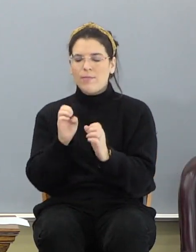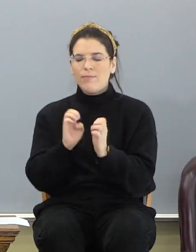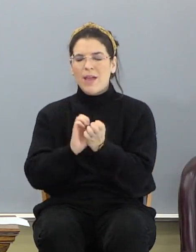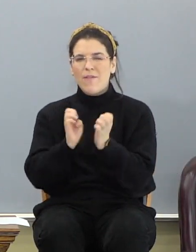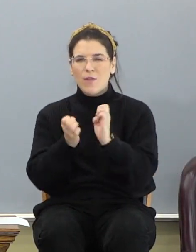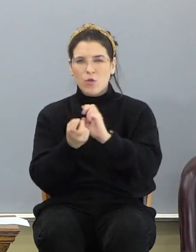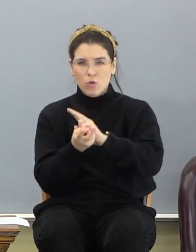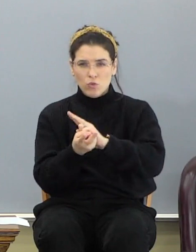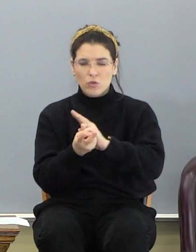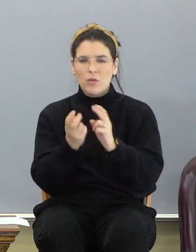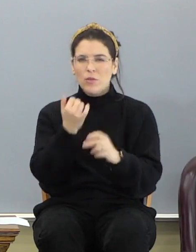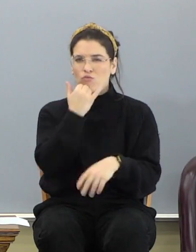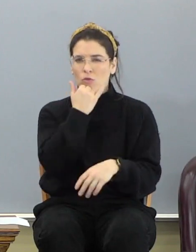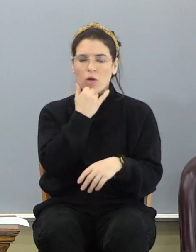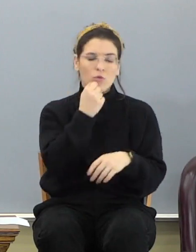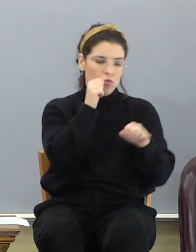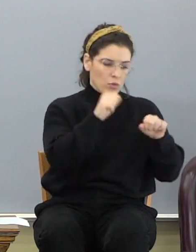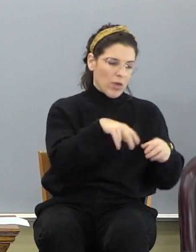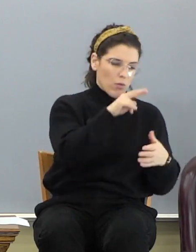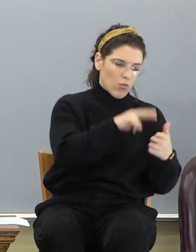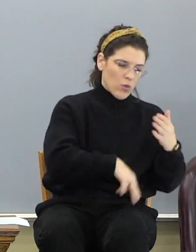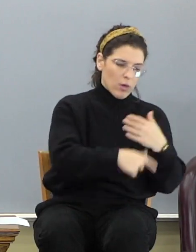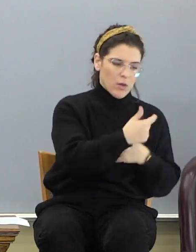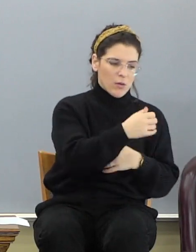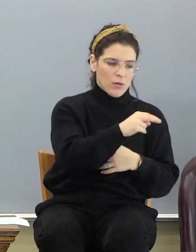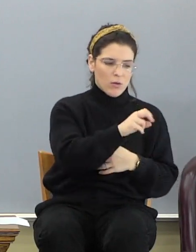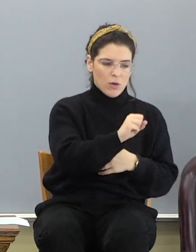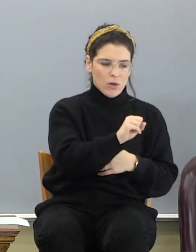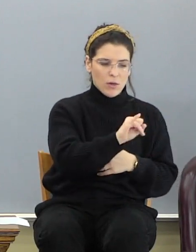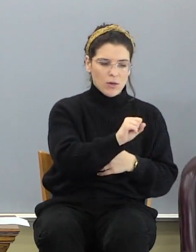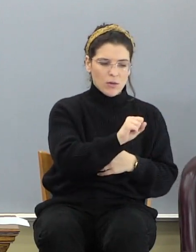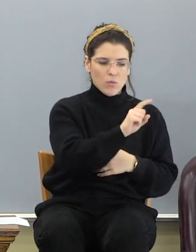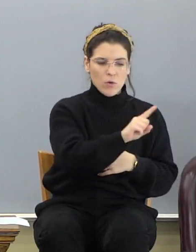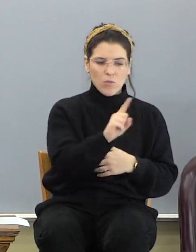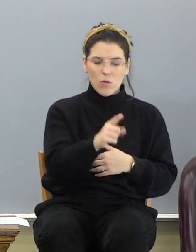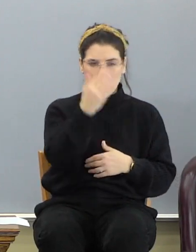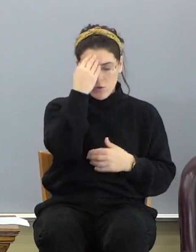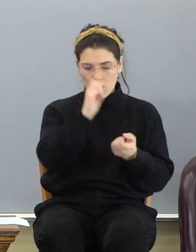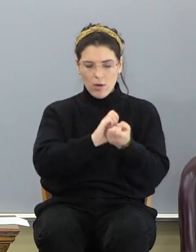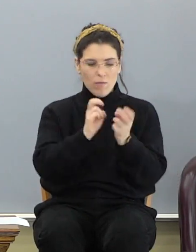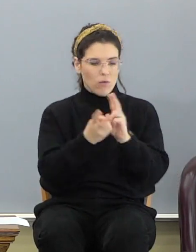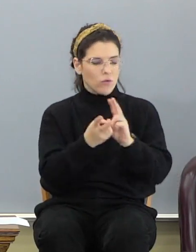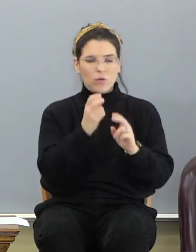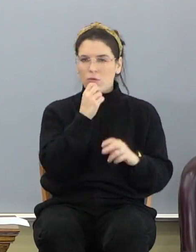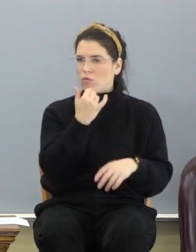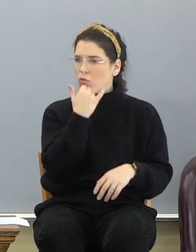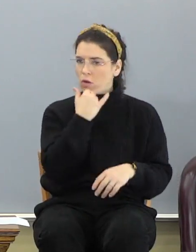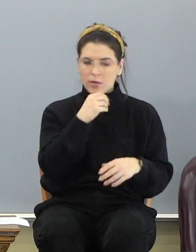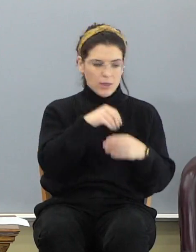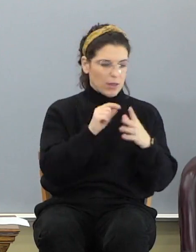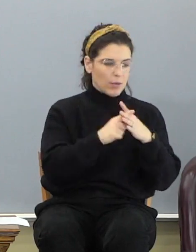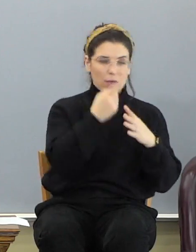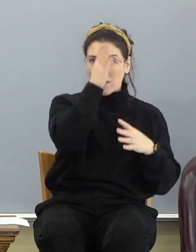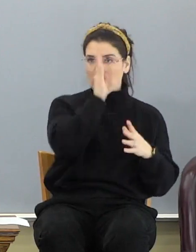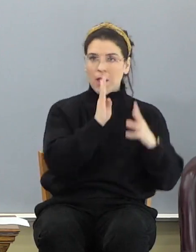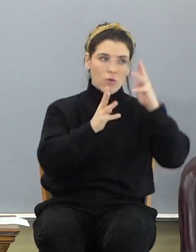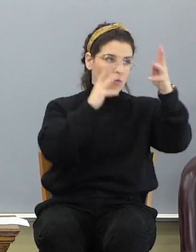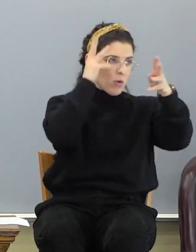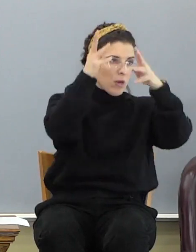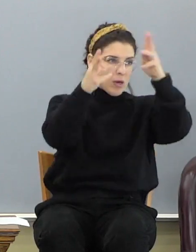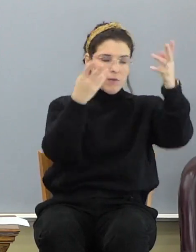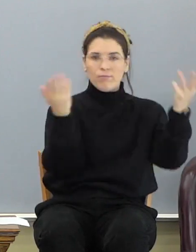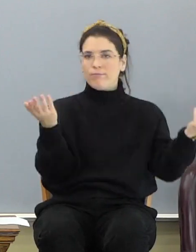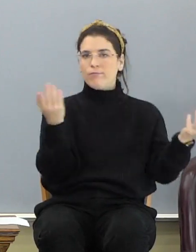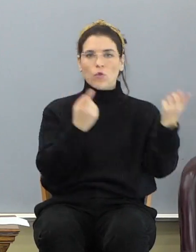All you've to do is read Genesis 1.1 and you know evolution is a nutcase. In the beginning, God created. Any questions?